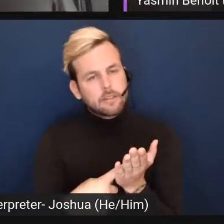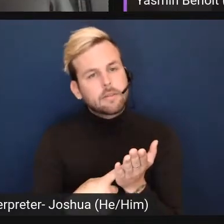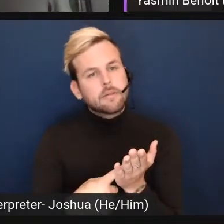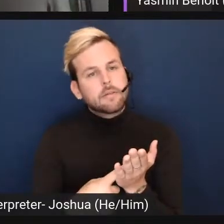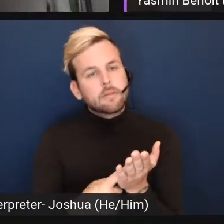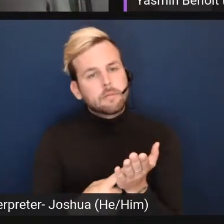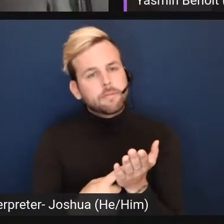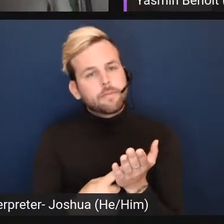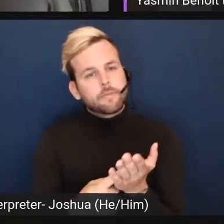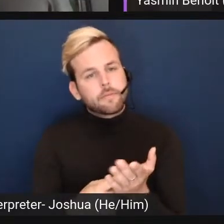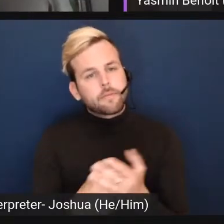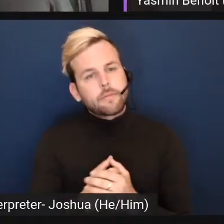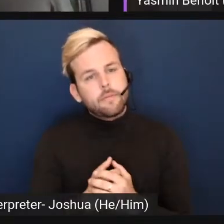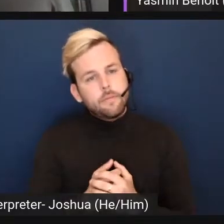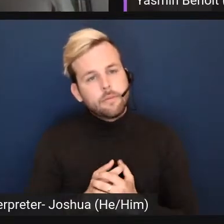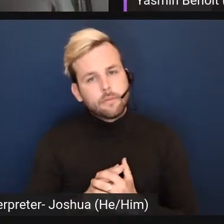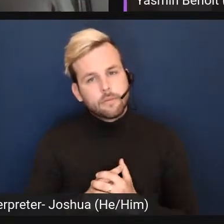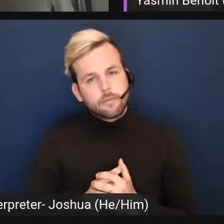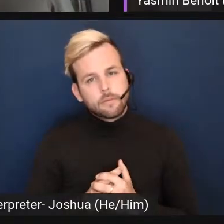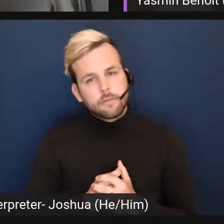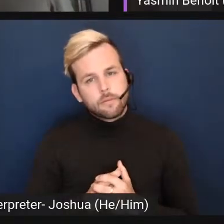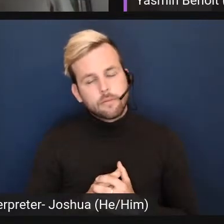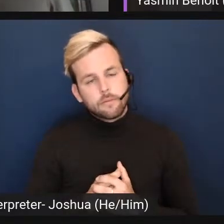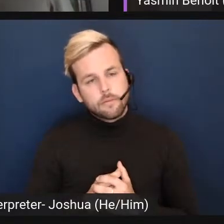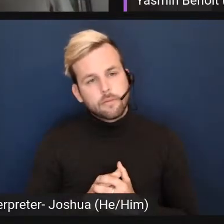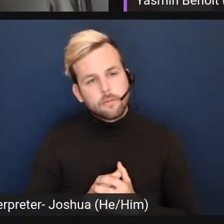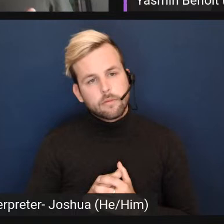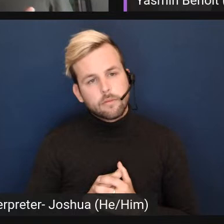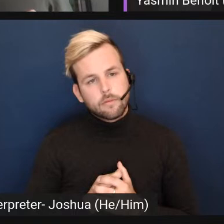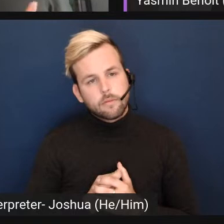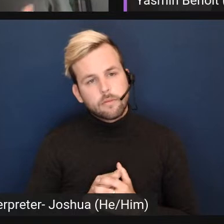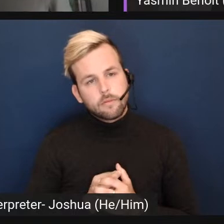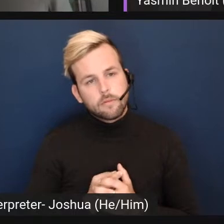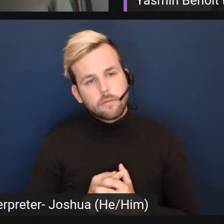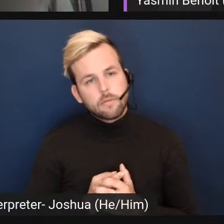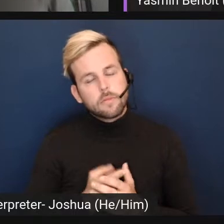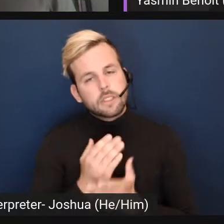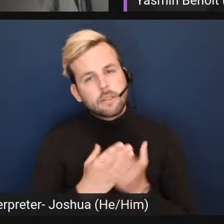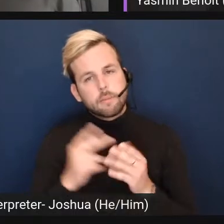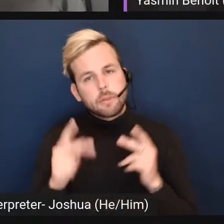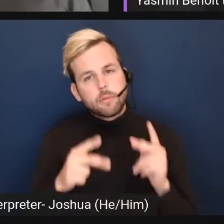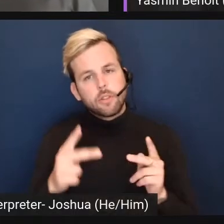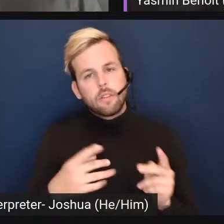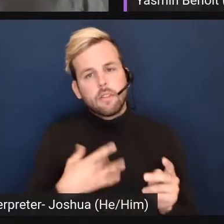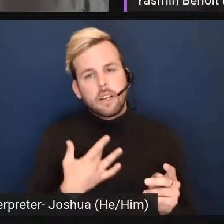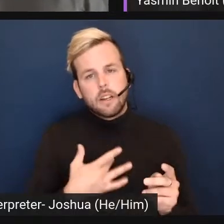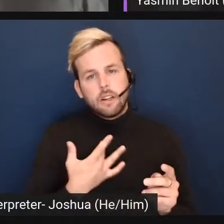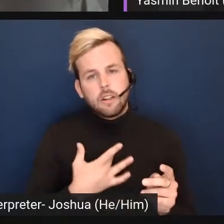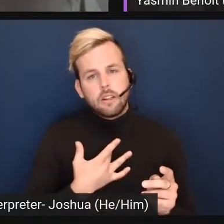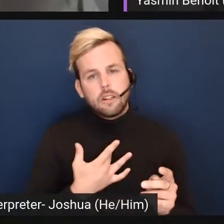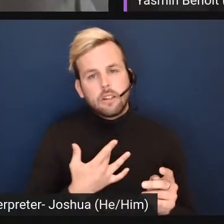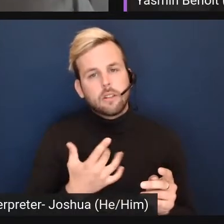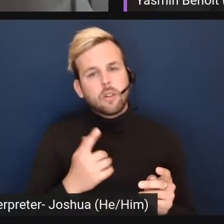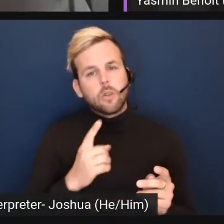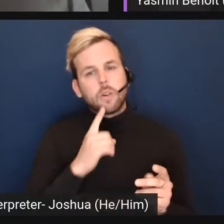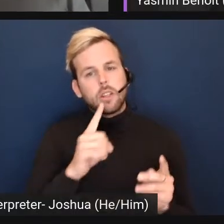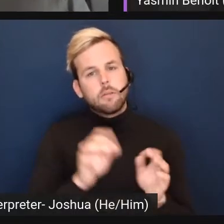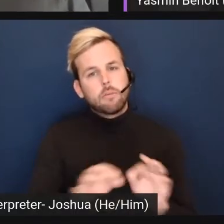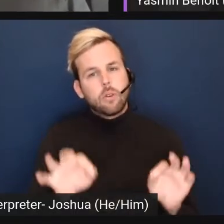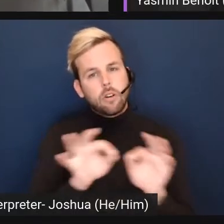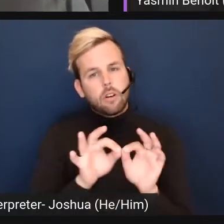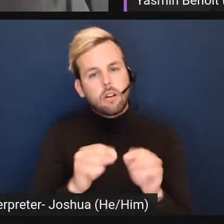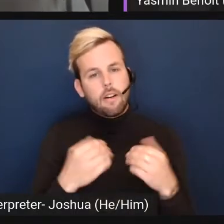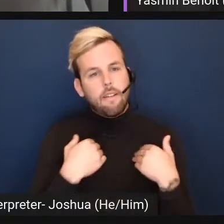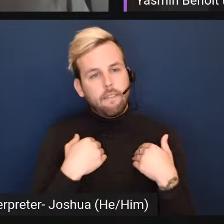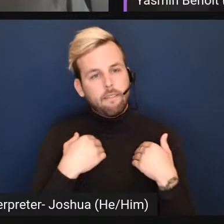the, some people felt like it was really important to have a